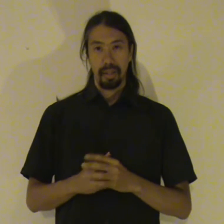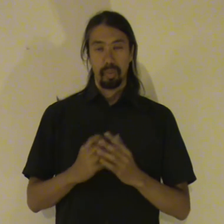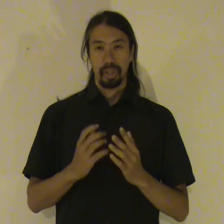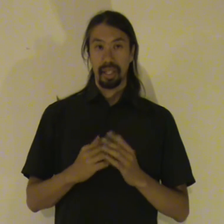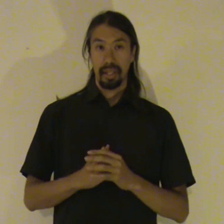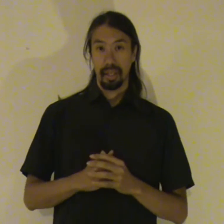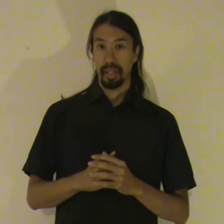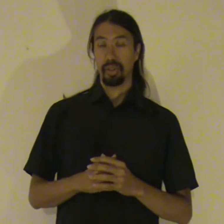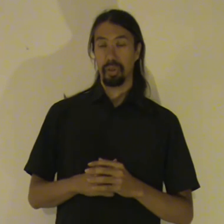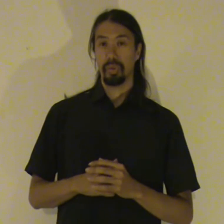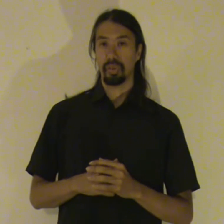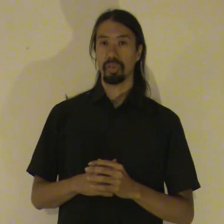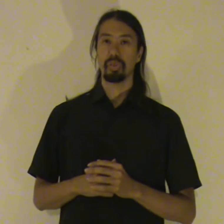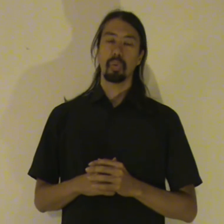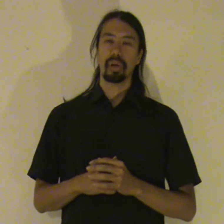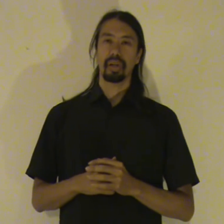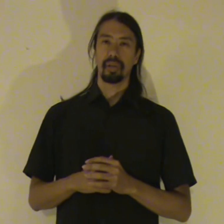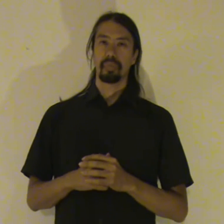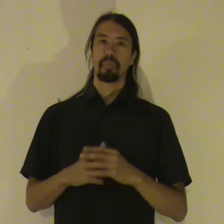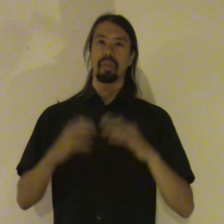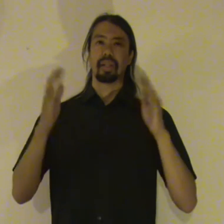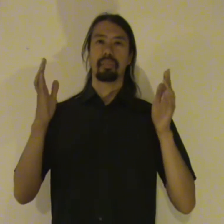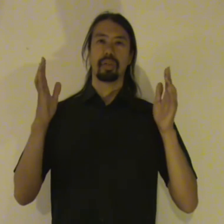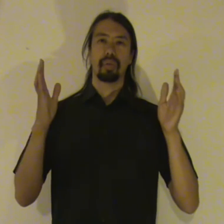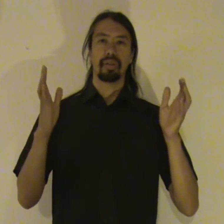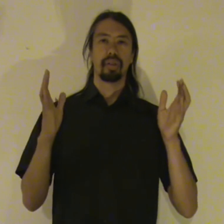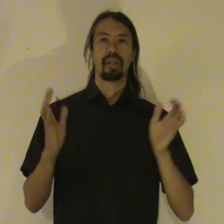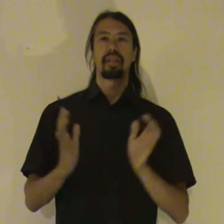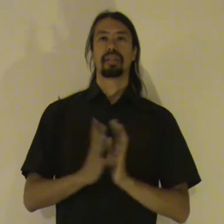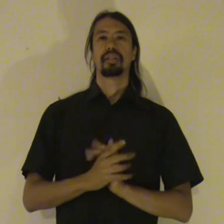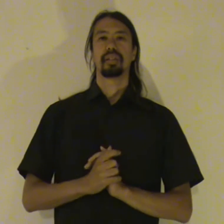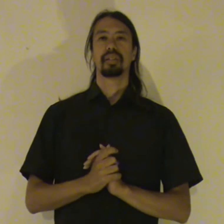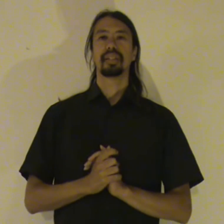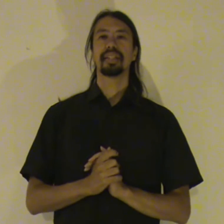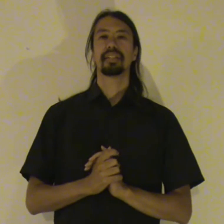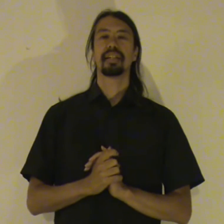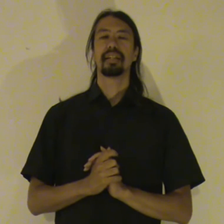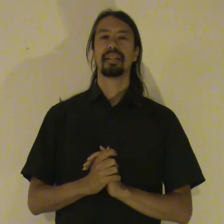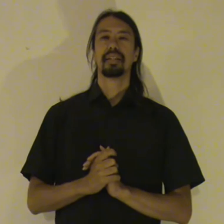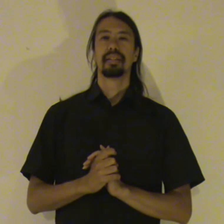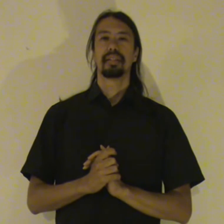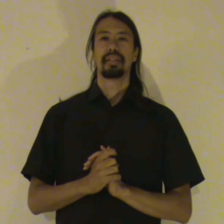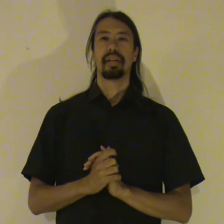What I like to do. Is also to work a little bit with testing the